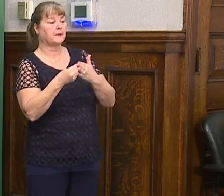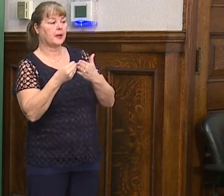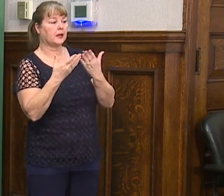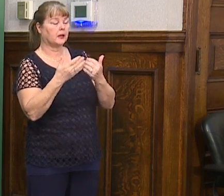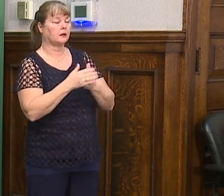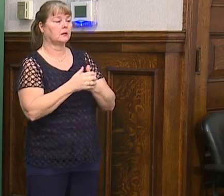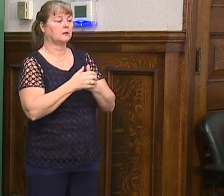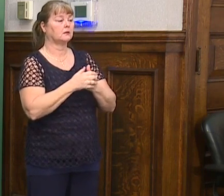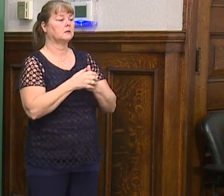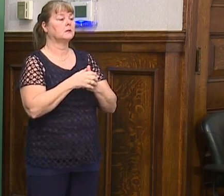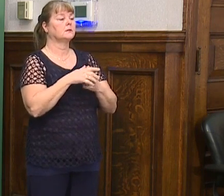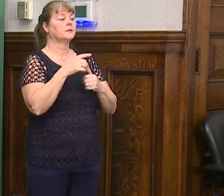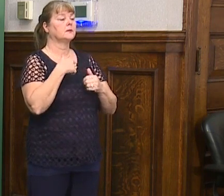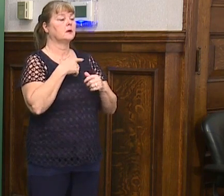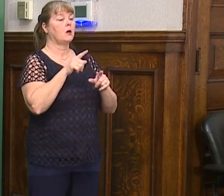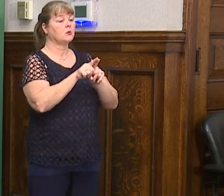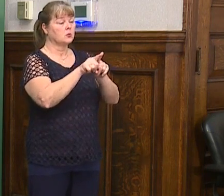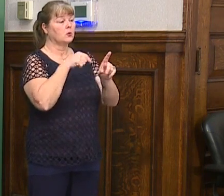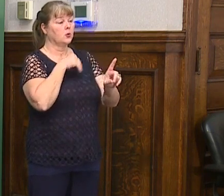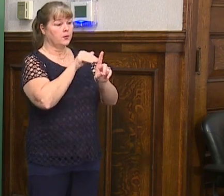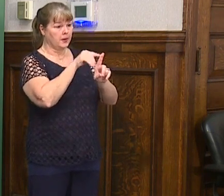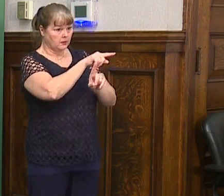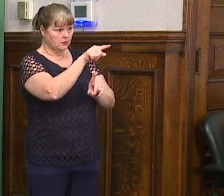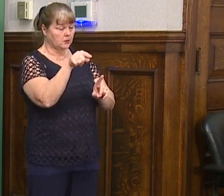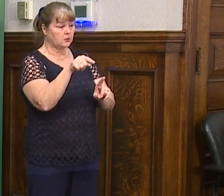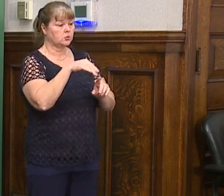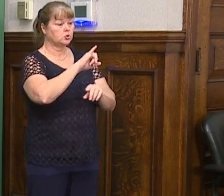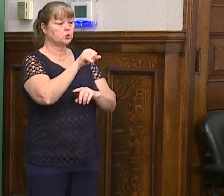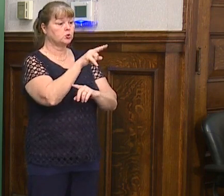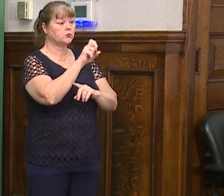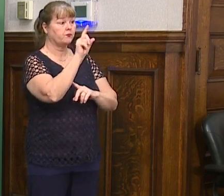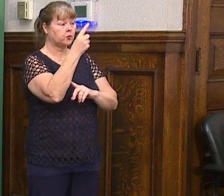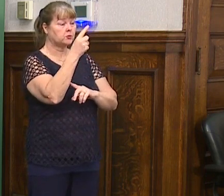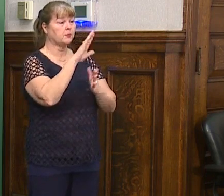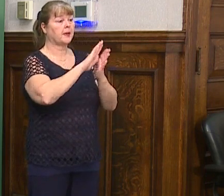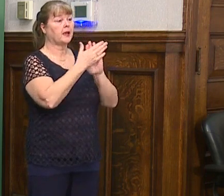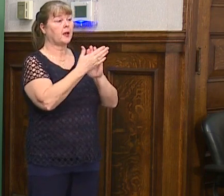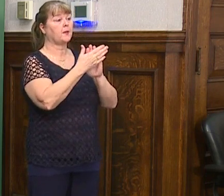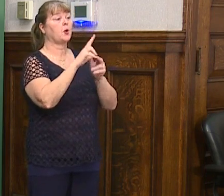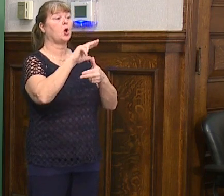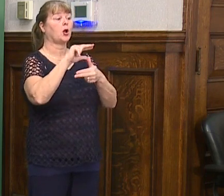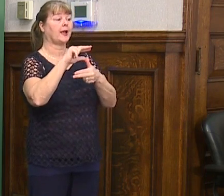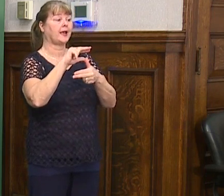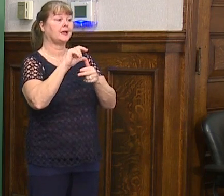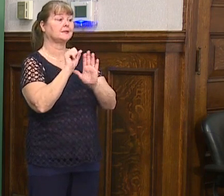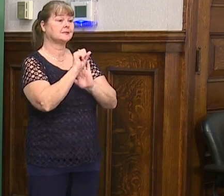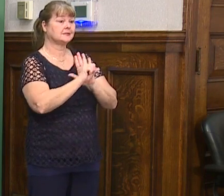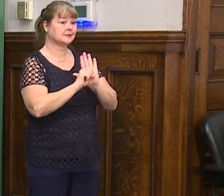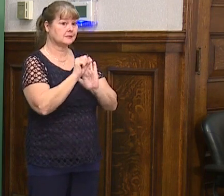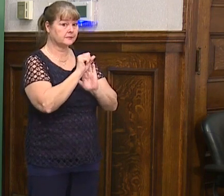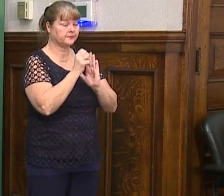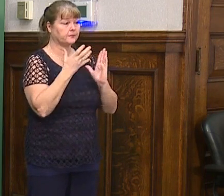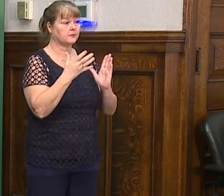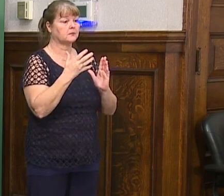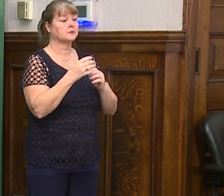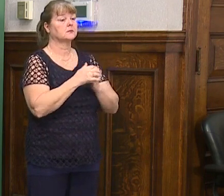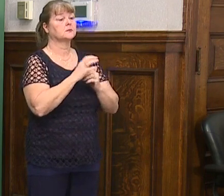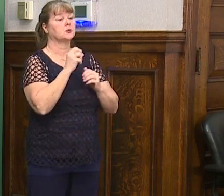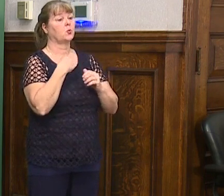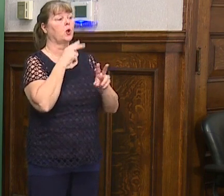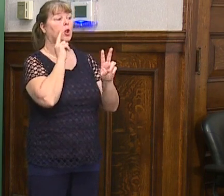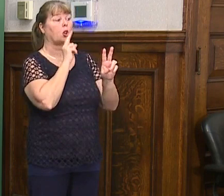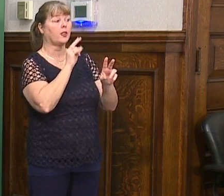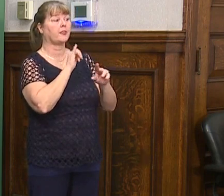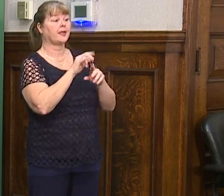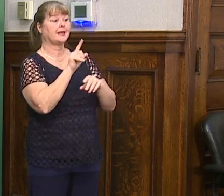hesitate to remind you all that June 1st becomes hurricane season. And so therefore we're